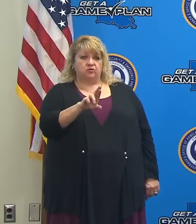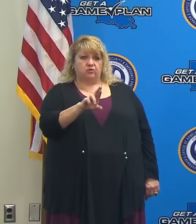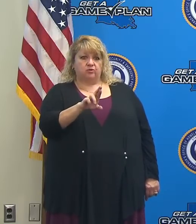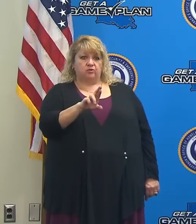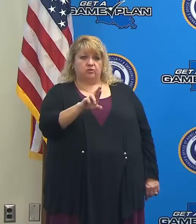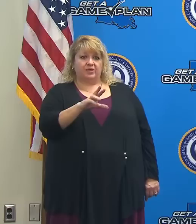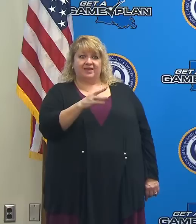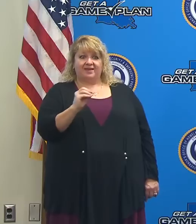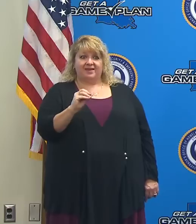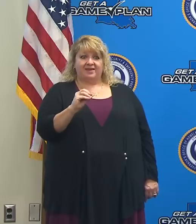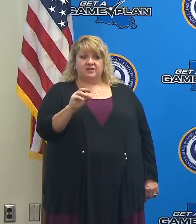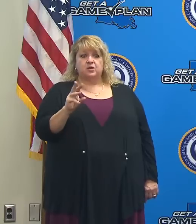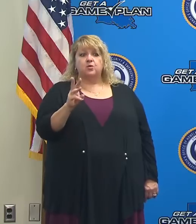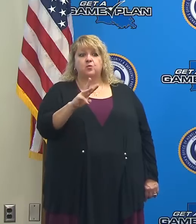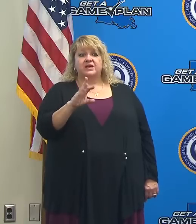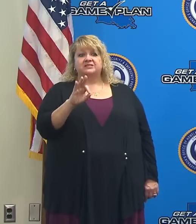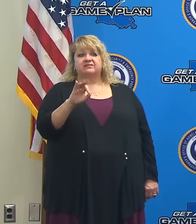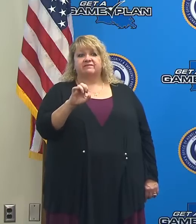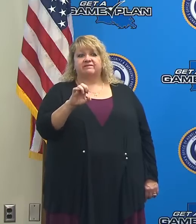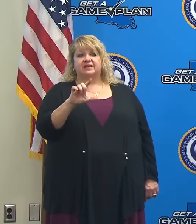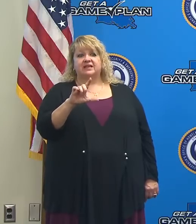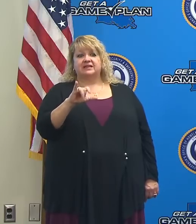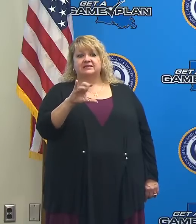and West Feliciana.